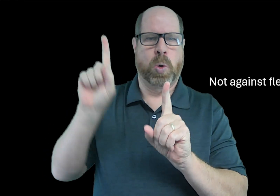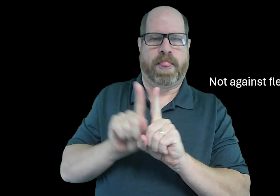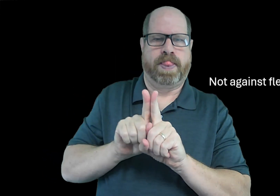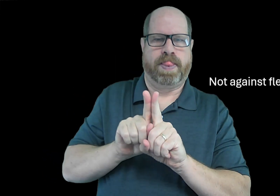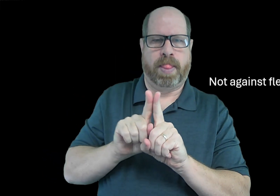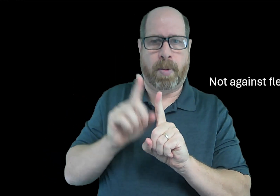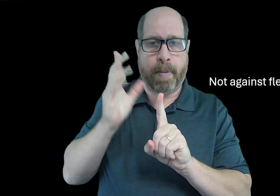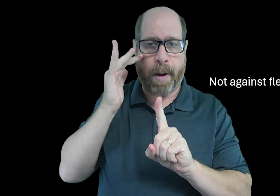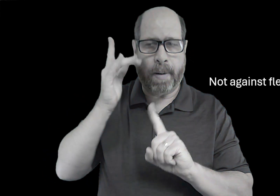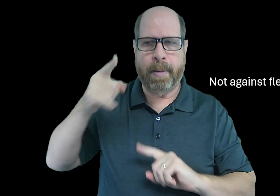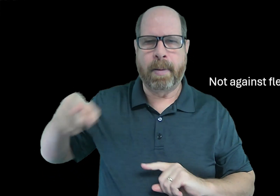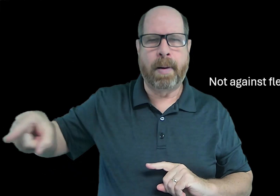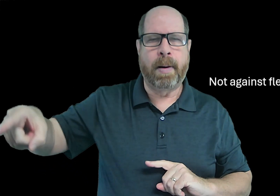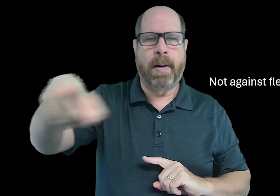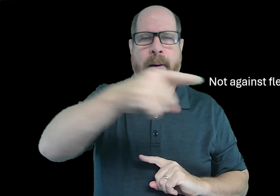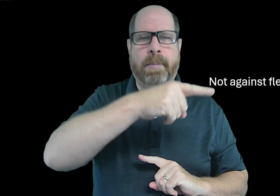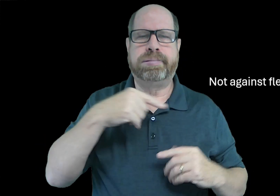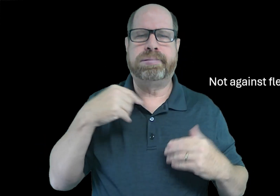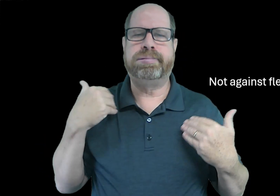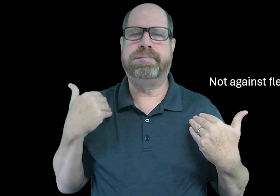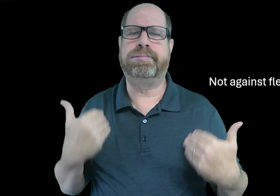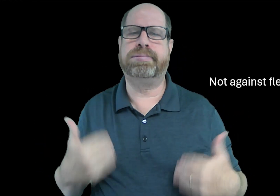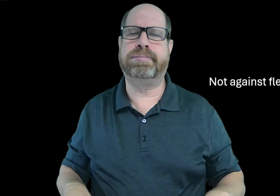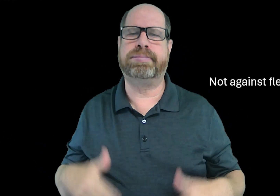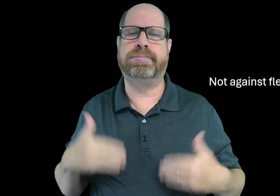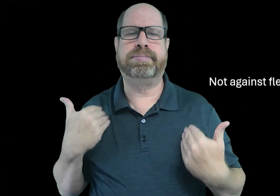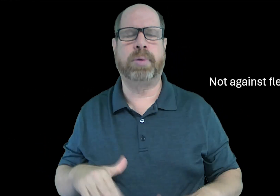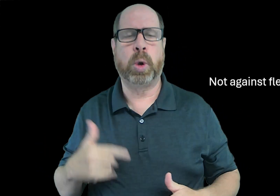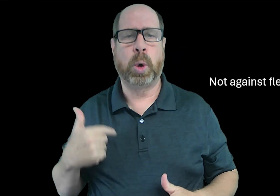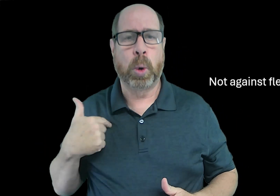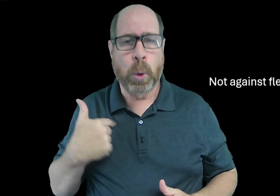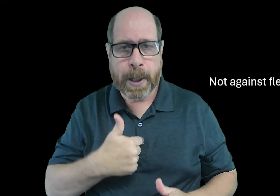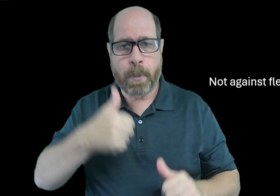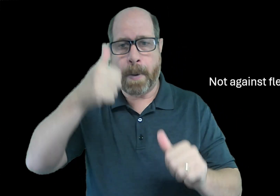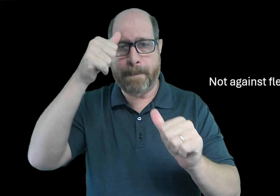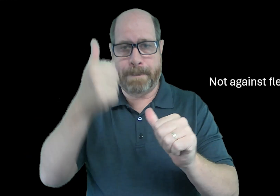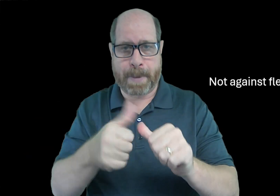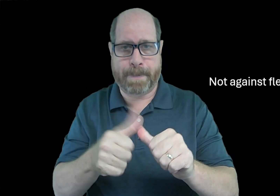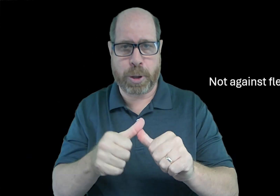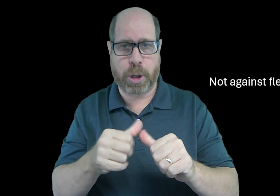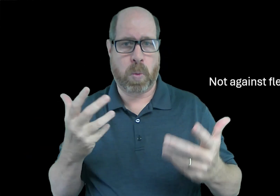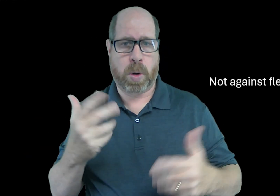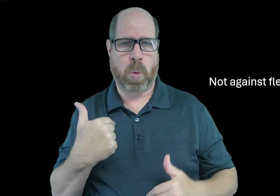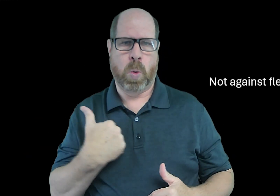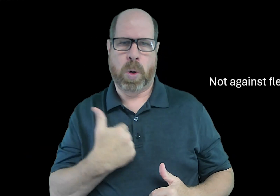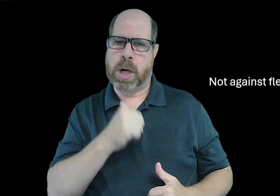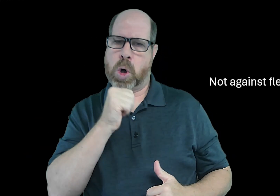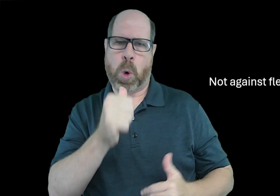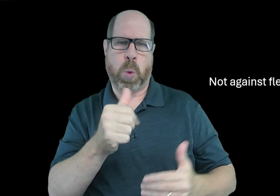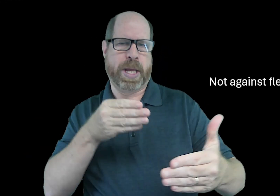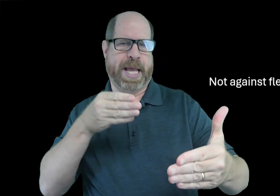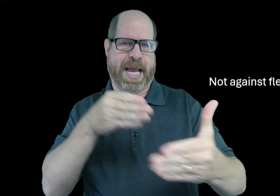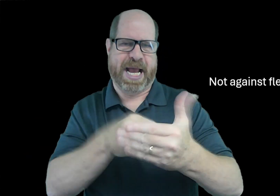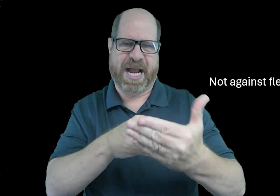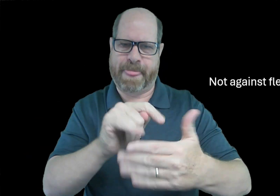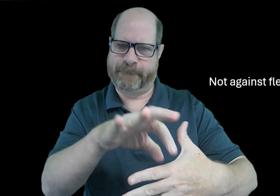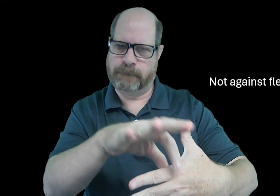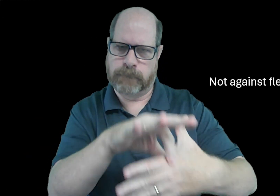going. To be with us. Because there's so much evil out there. And we're not